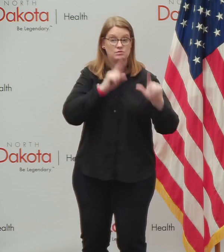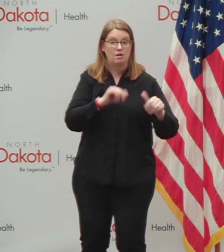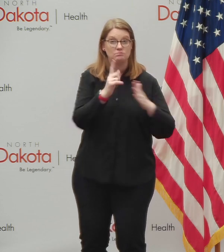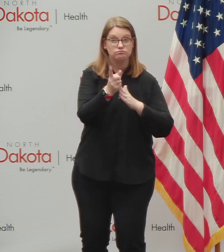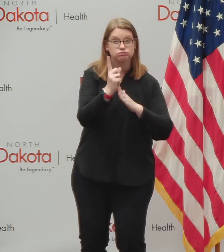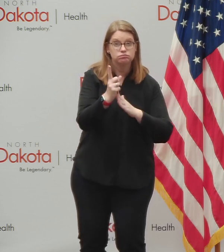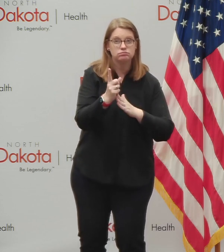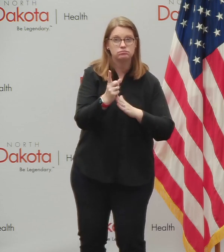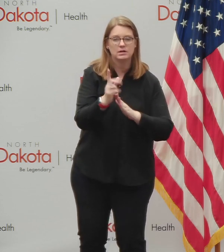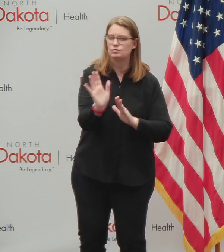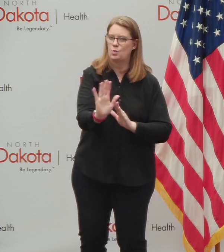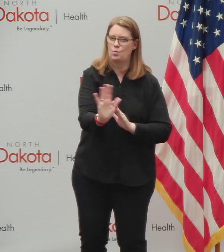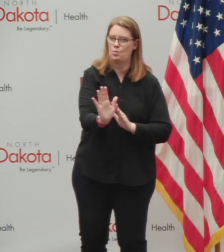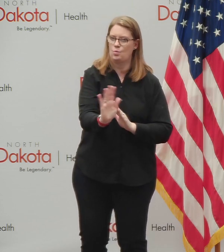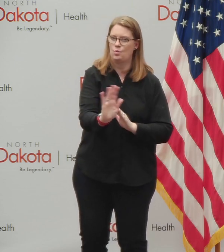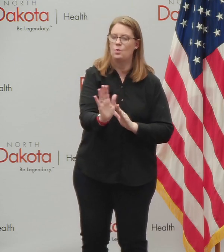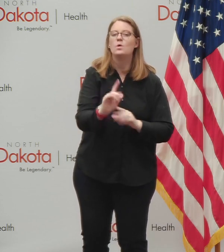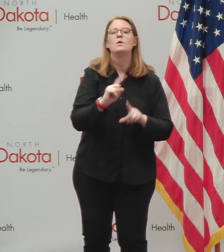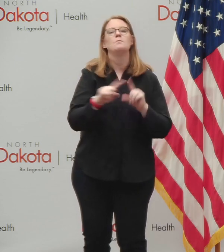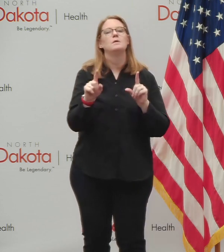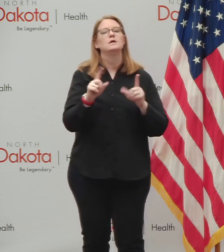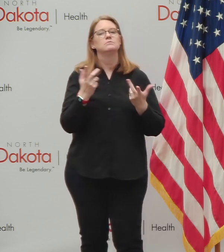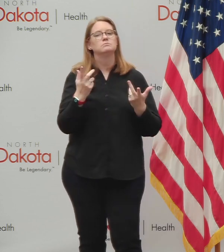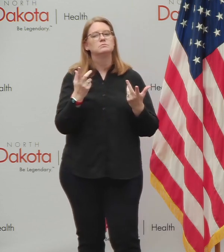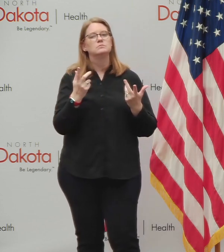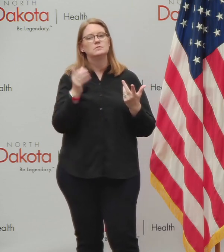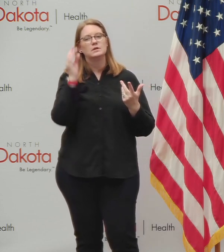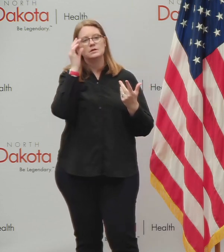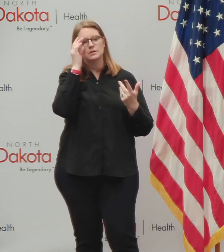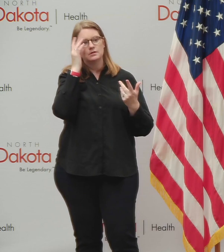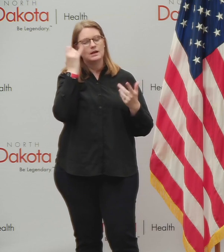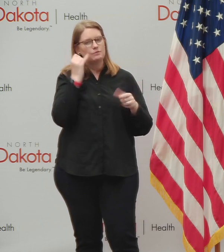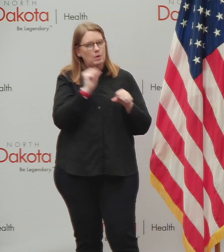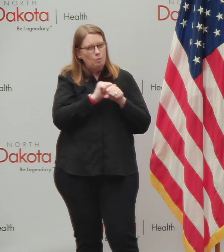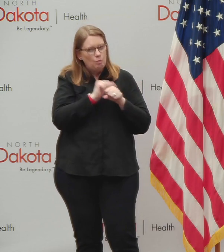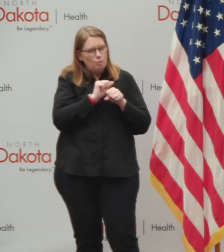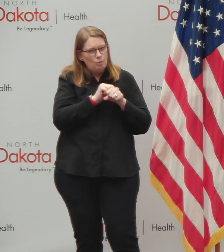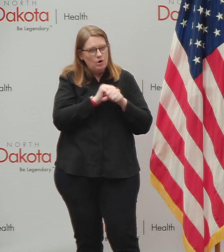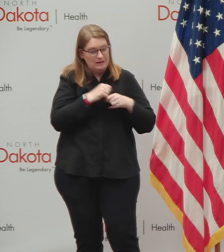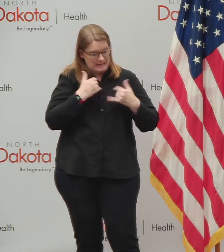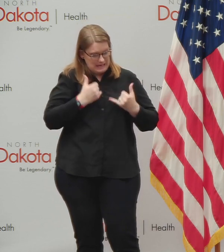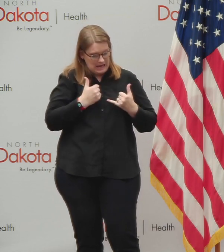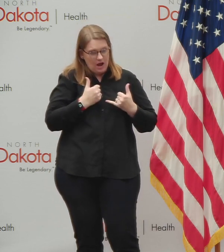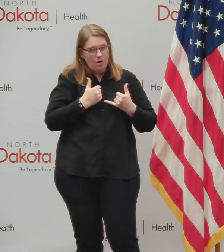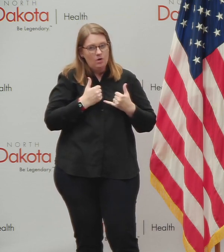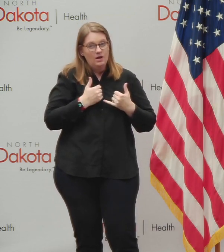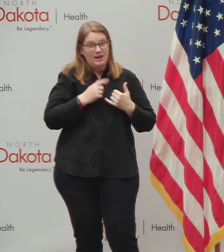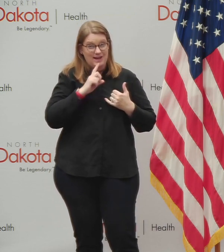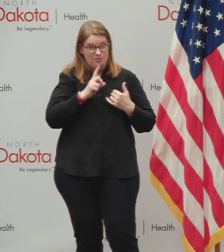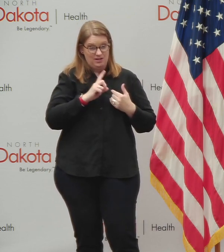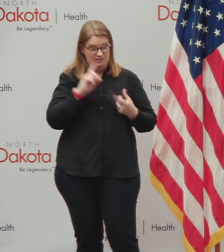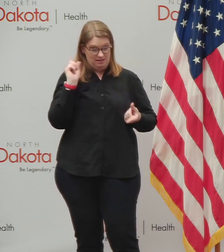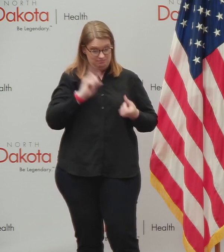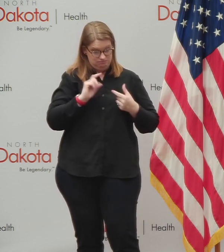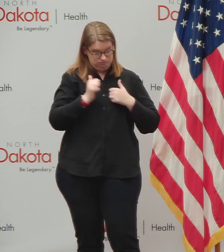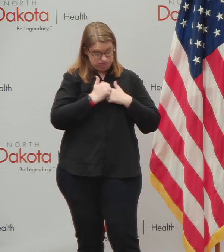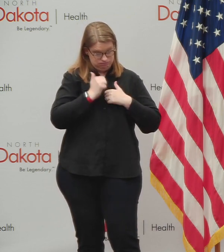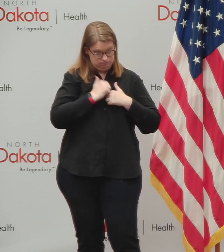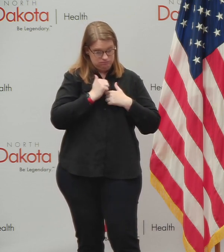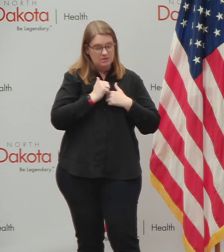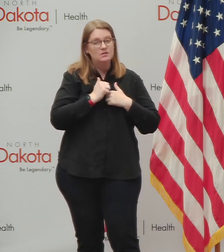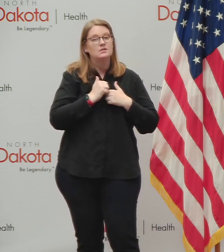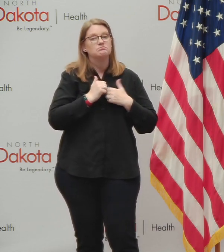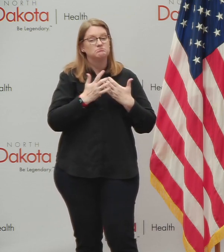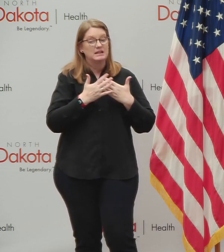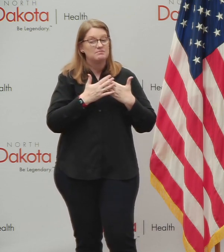Uh, but we've, as we've seen around the country that if we do the work now and you take mitigation efforts to slow the spread, uh, we will